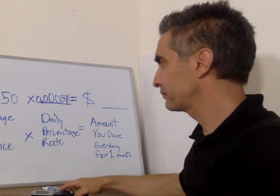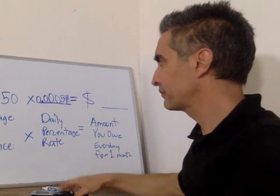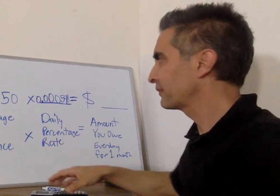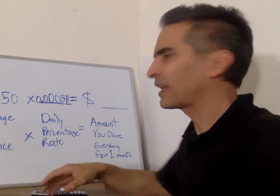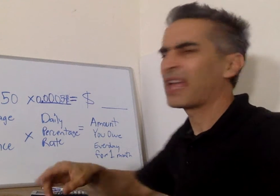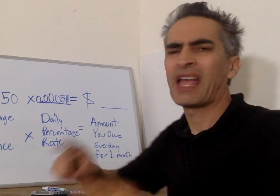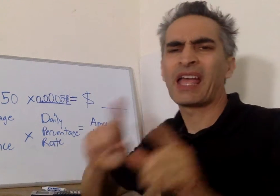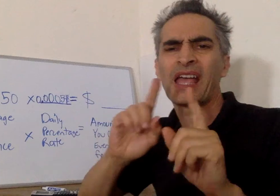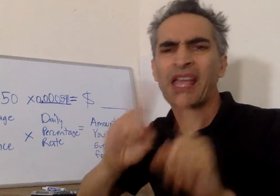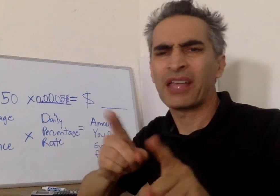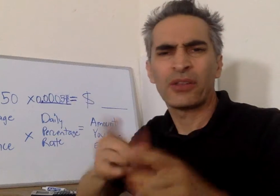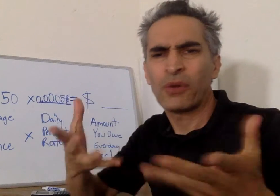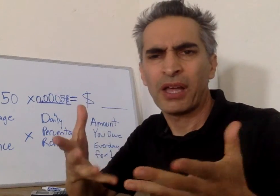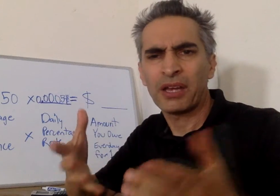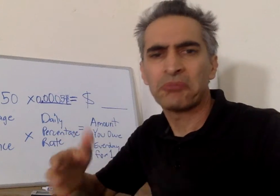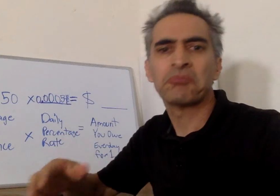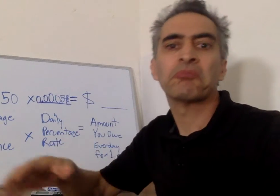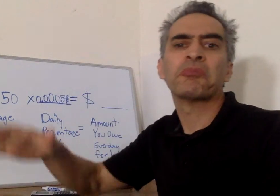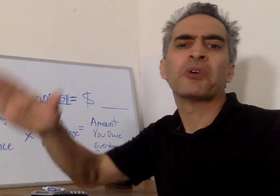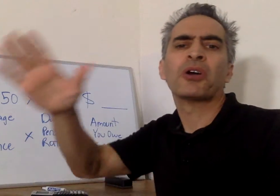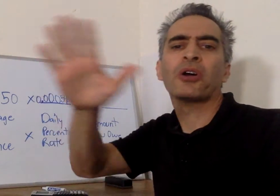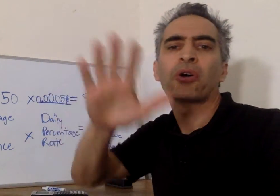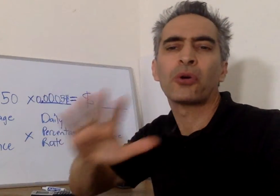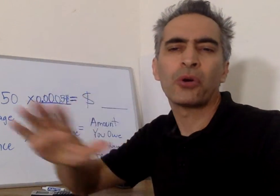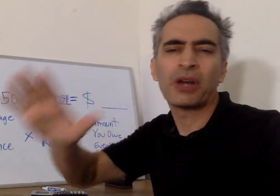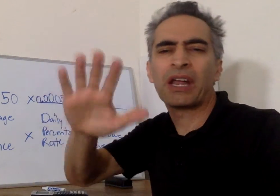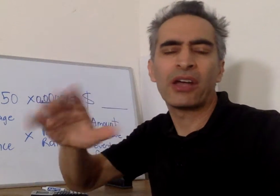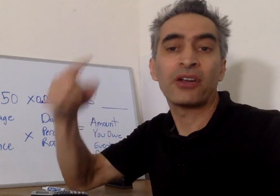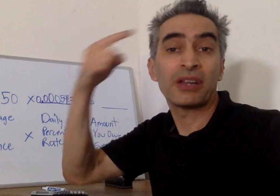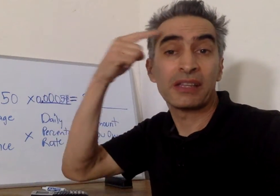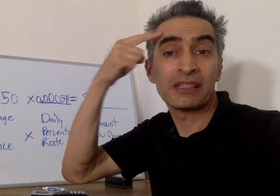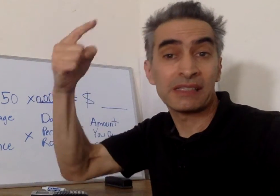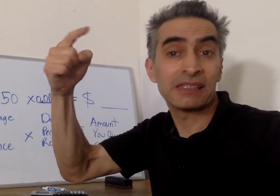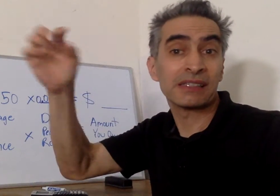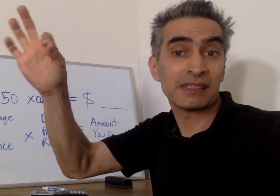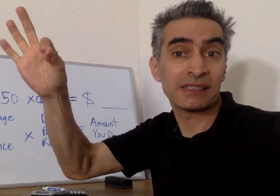the answer is around is around nine cents